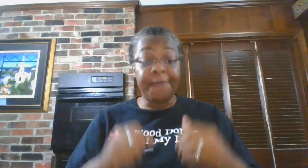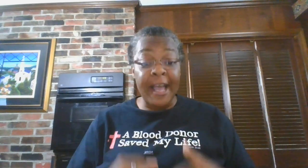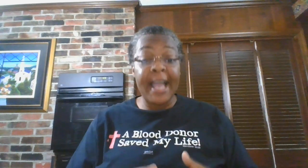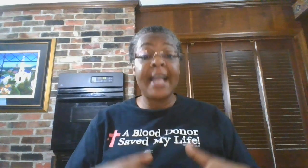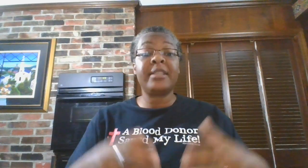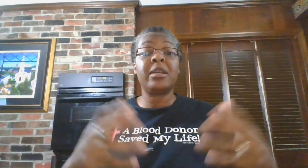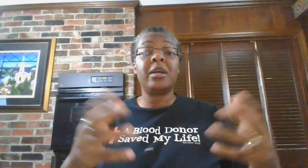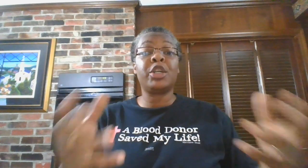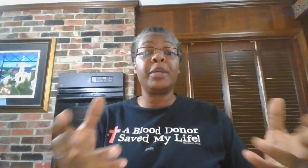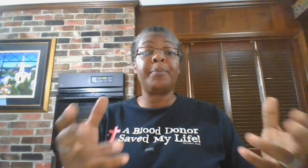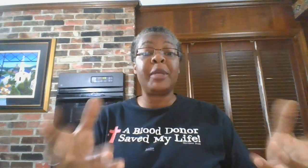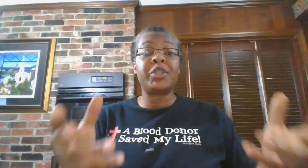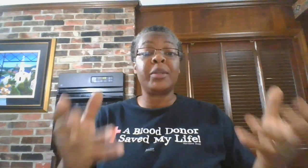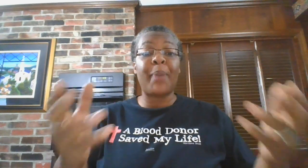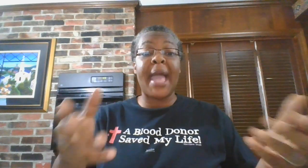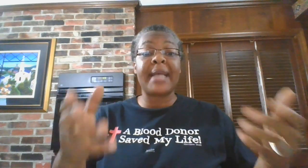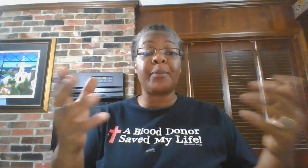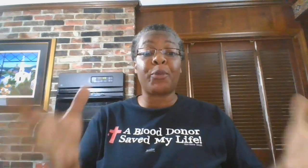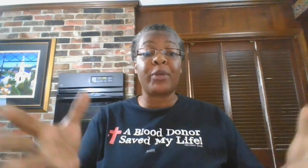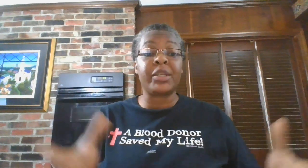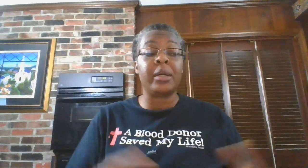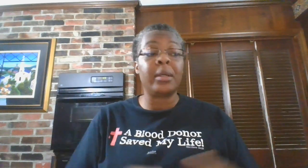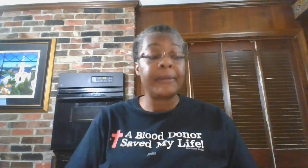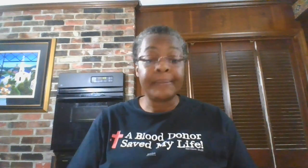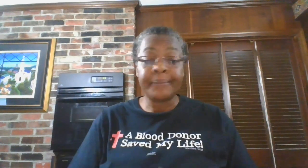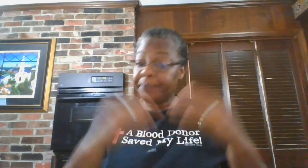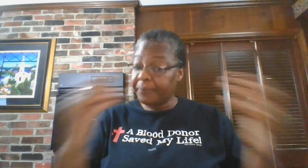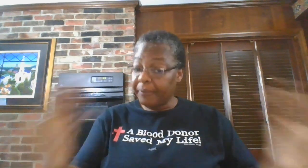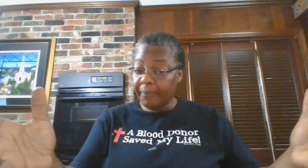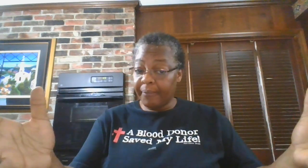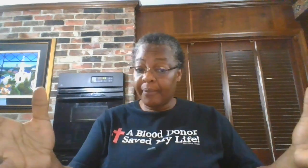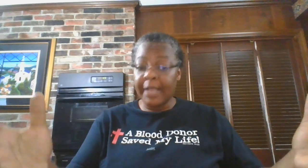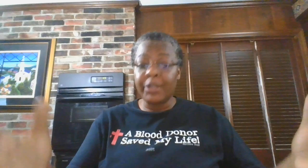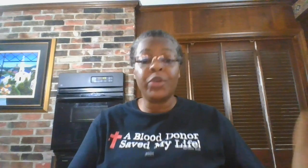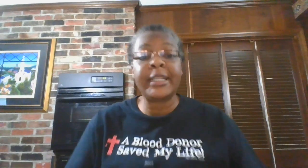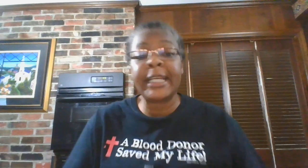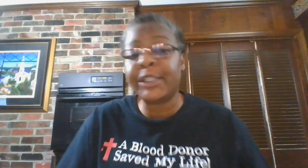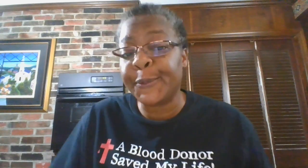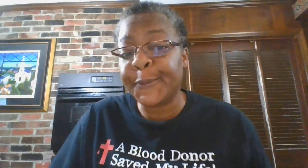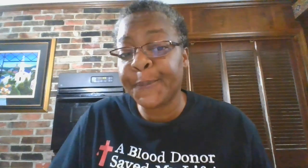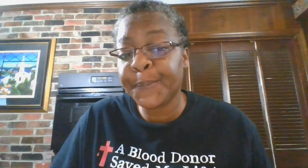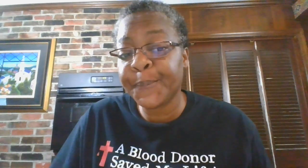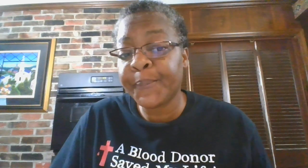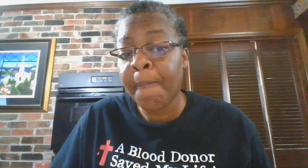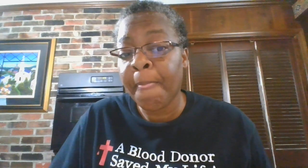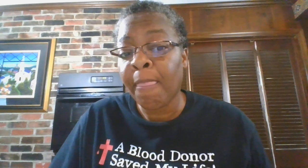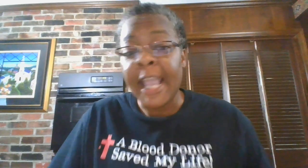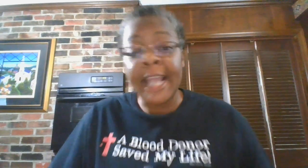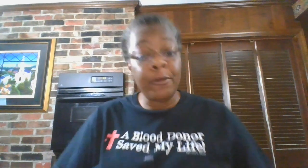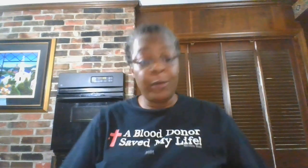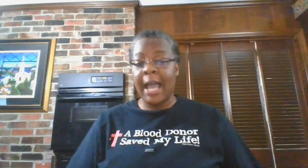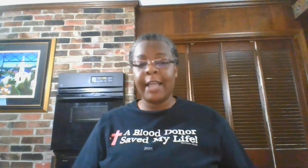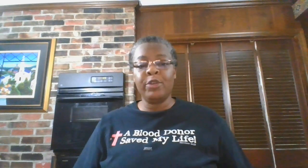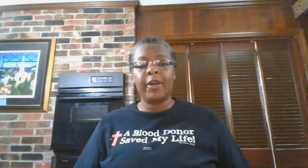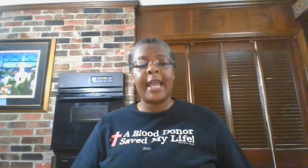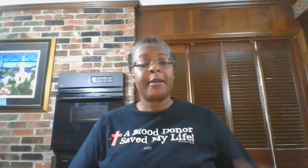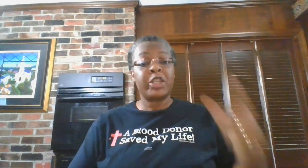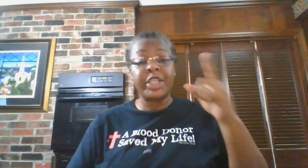finds her good bishop, pastor, preacher. And do what they do. And how do you know that? Because she